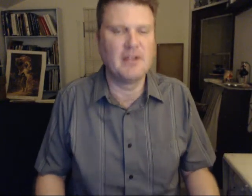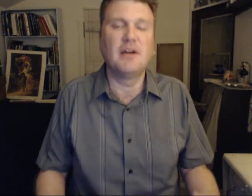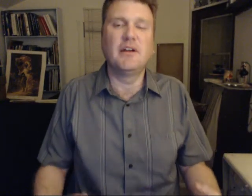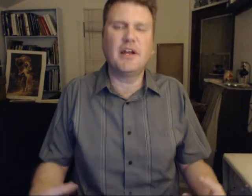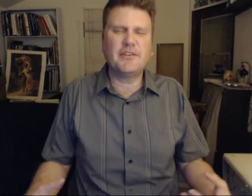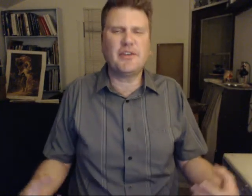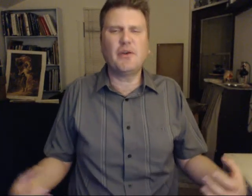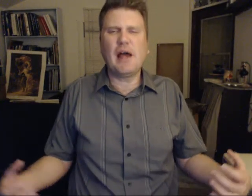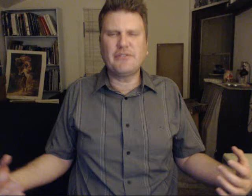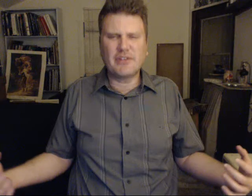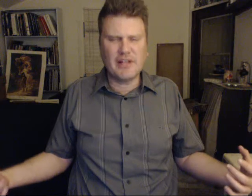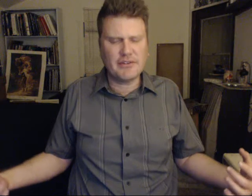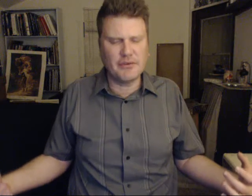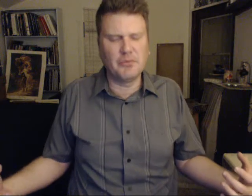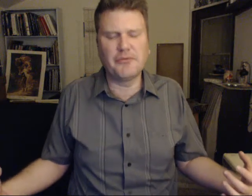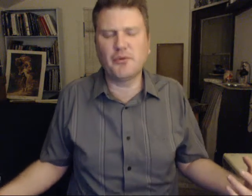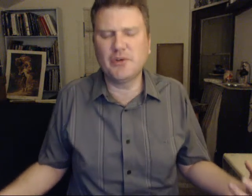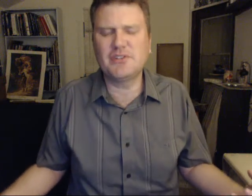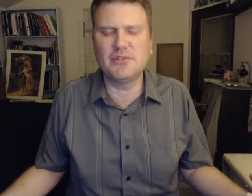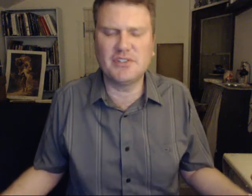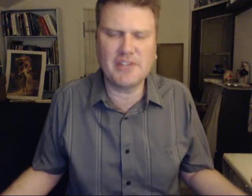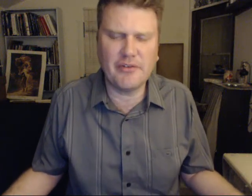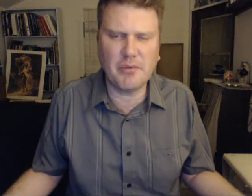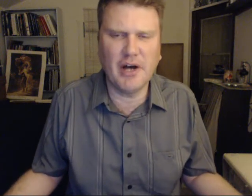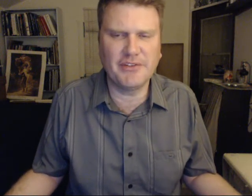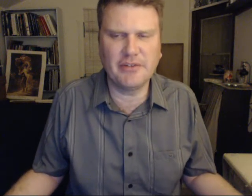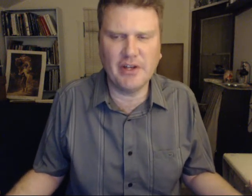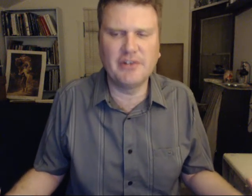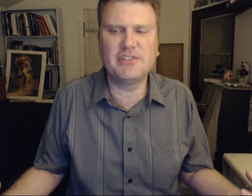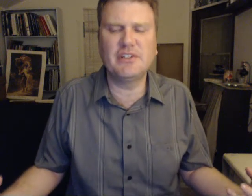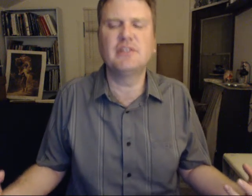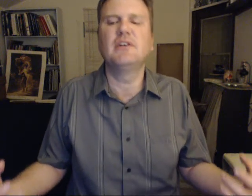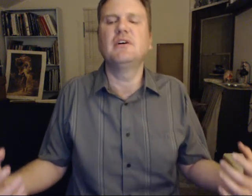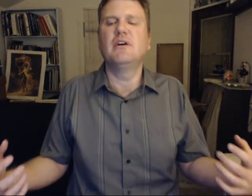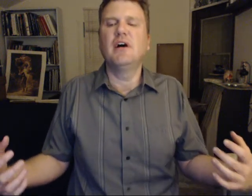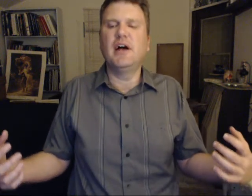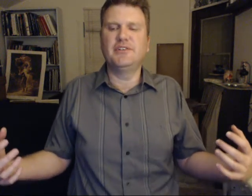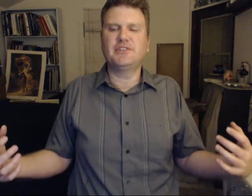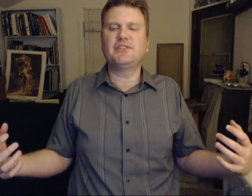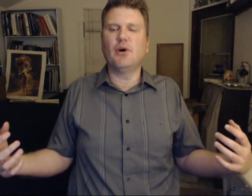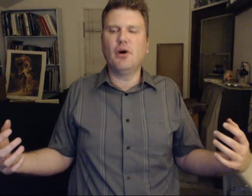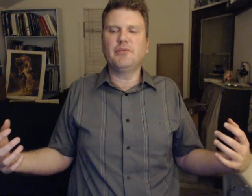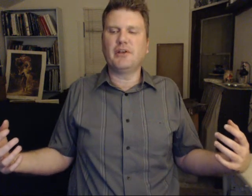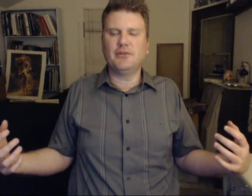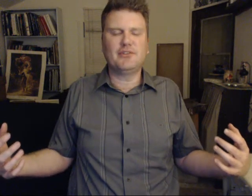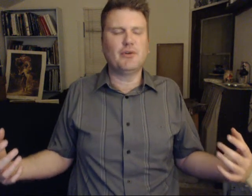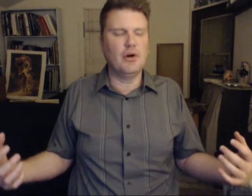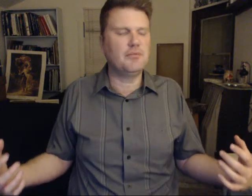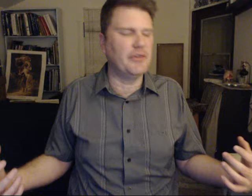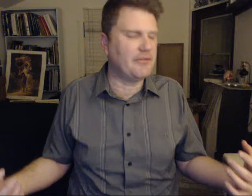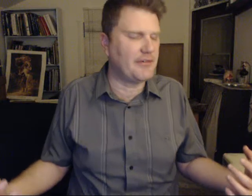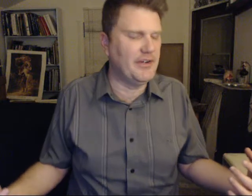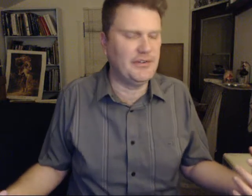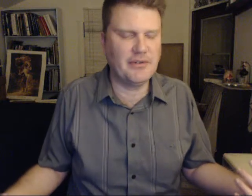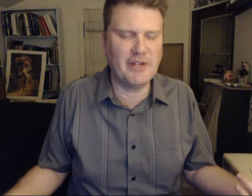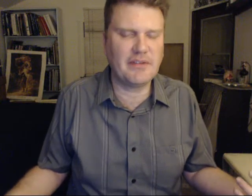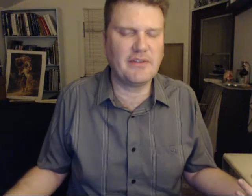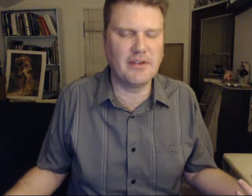Not to say you have to connect to them, but if you wish to, just have a positive energy and just show up like you would show up with a friend. To connect to them